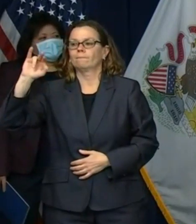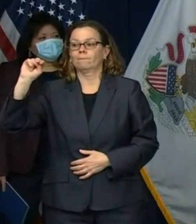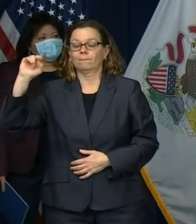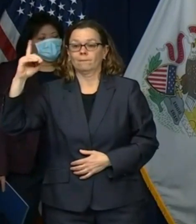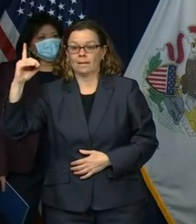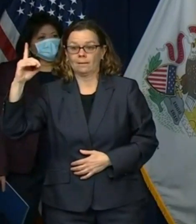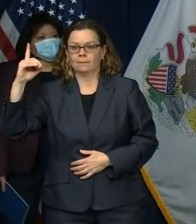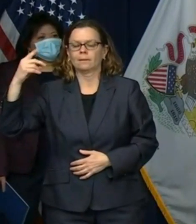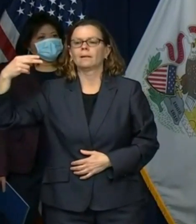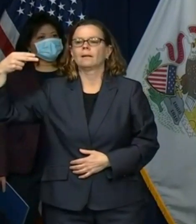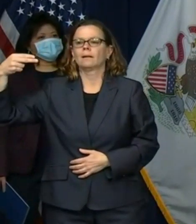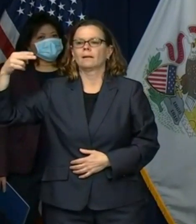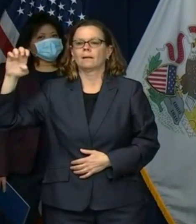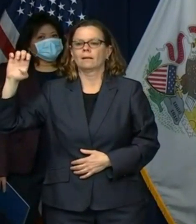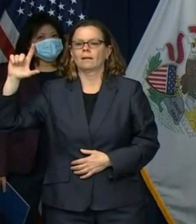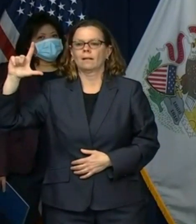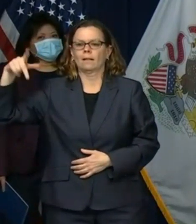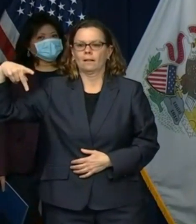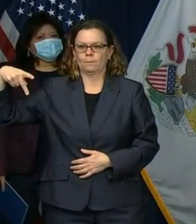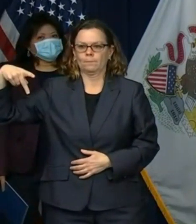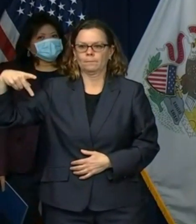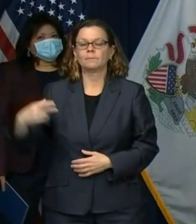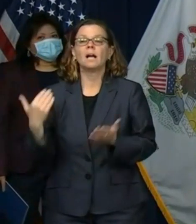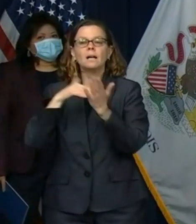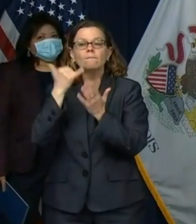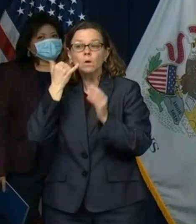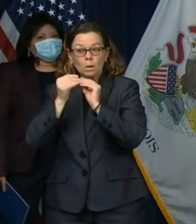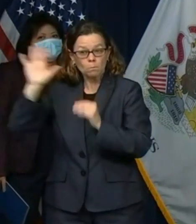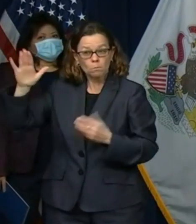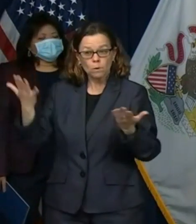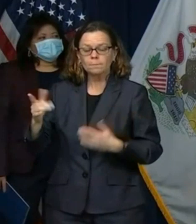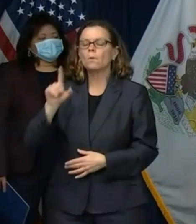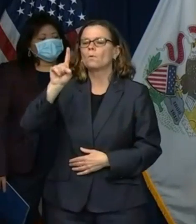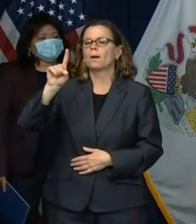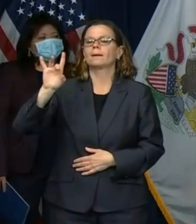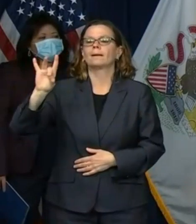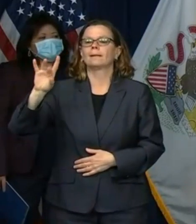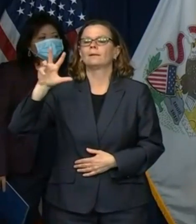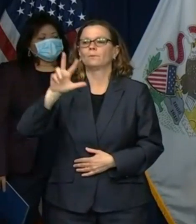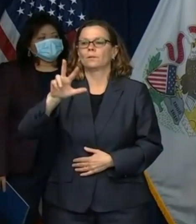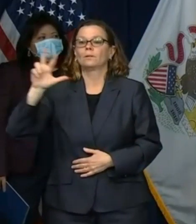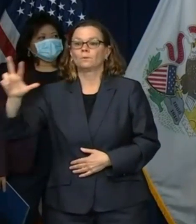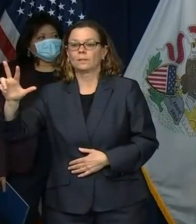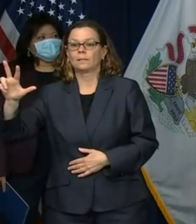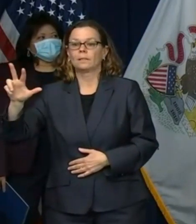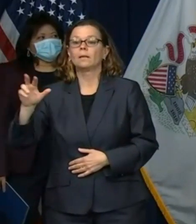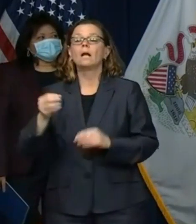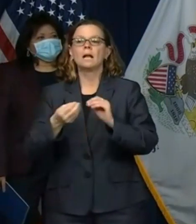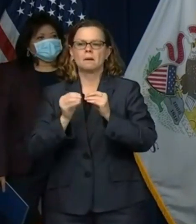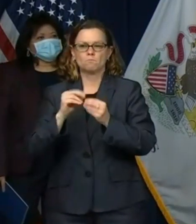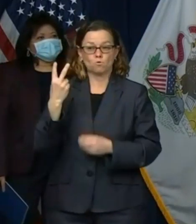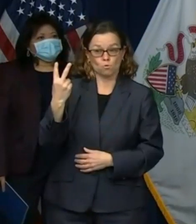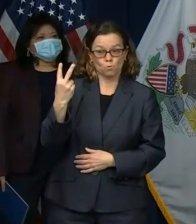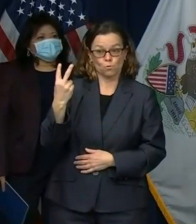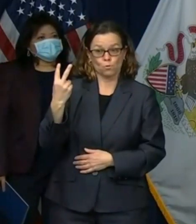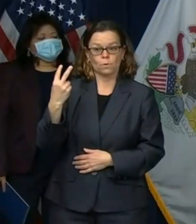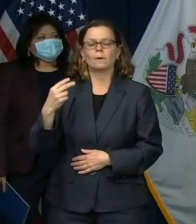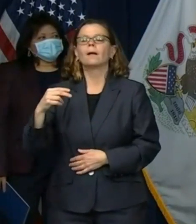-833-2-find-help or you can visit online